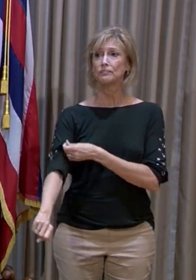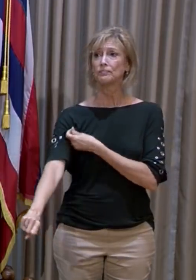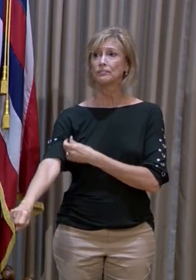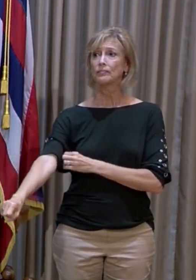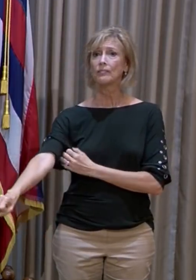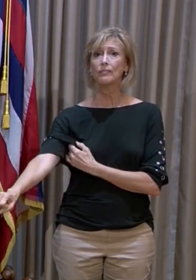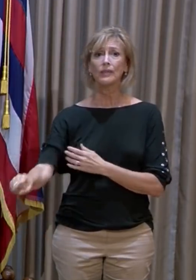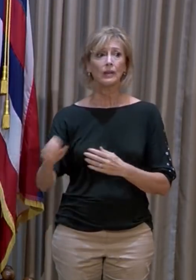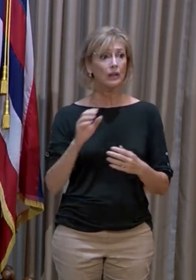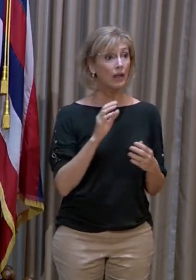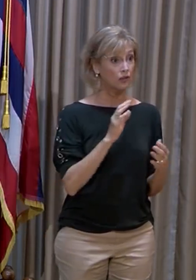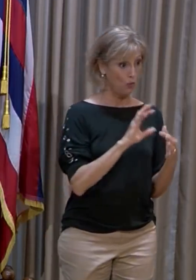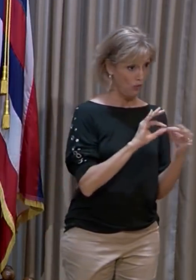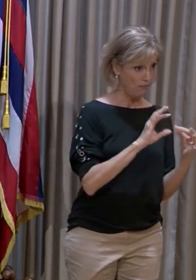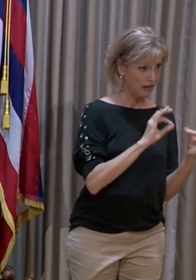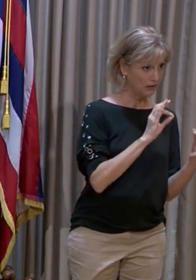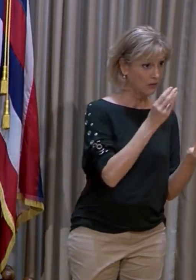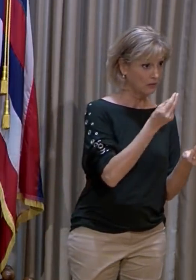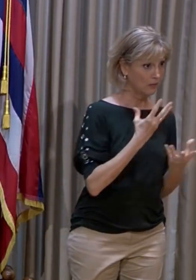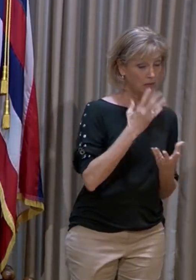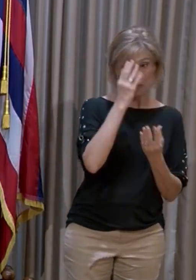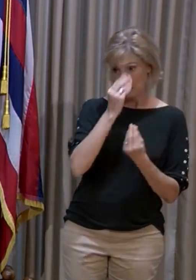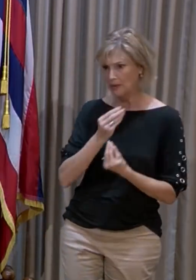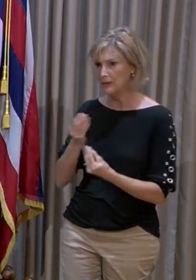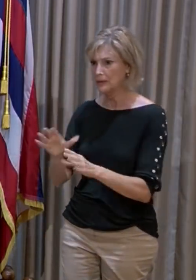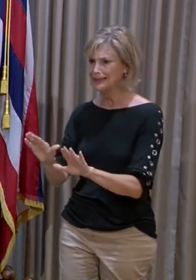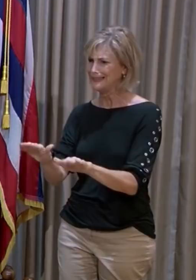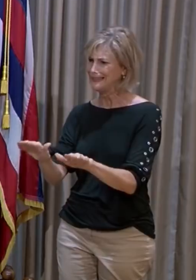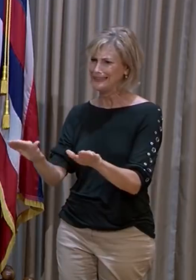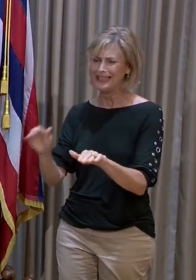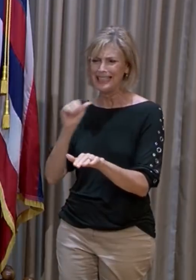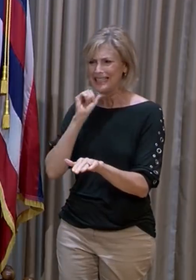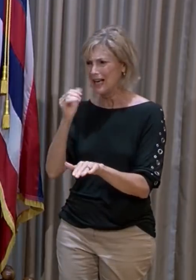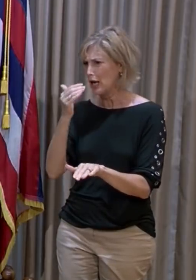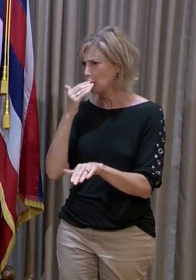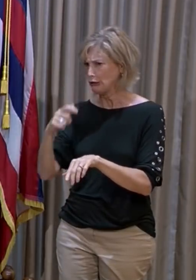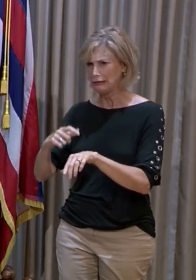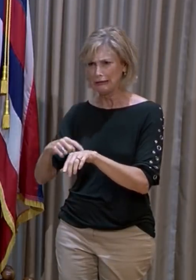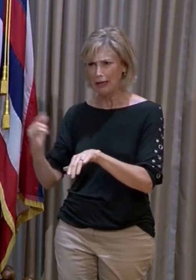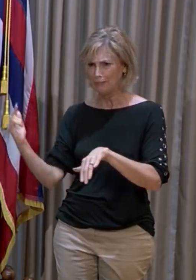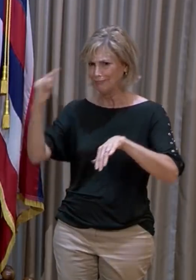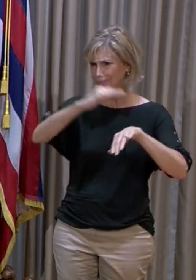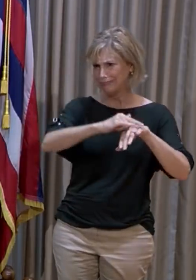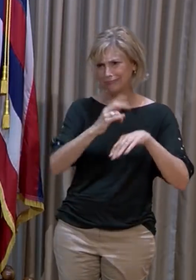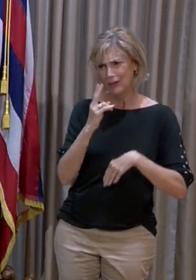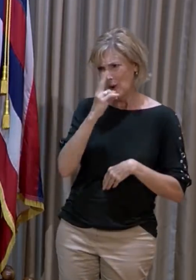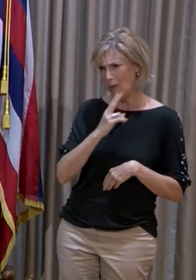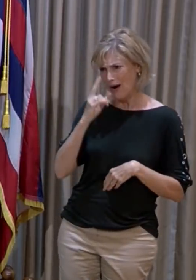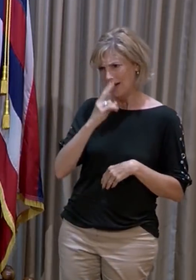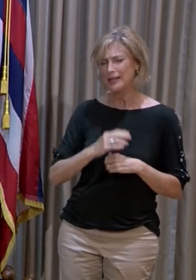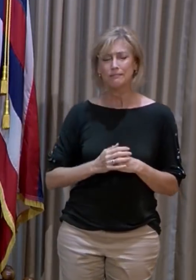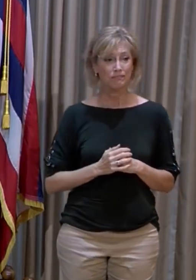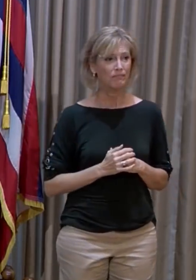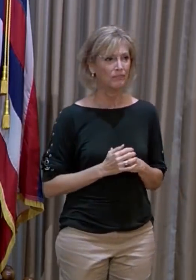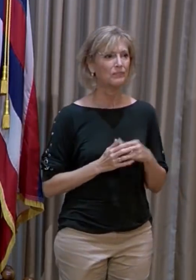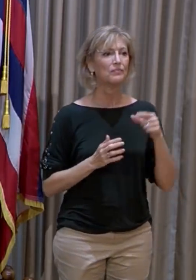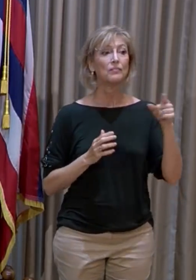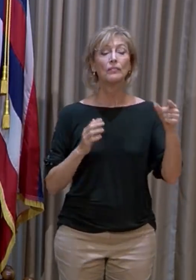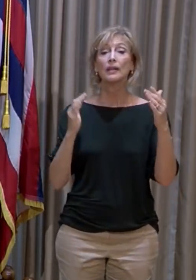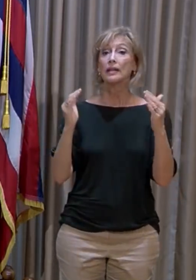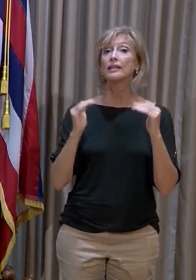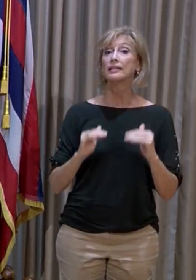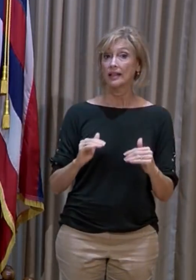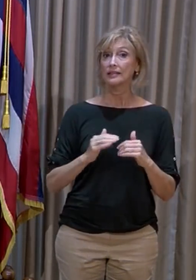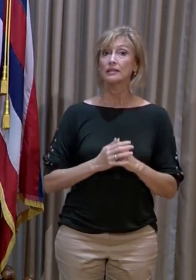deliver the message that it's not a good time to visit the islands. All right, moving on